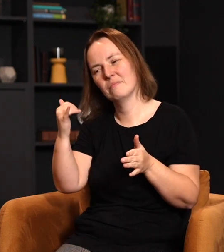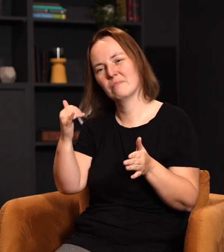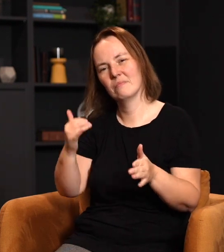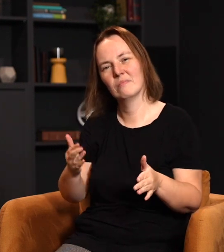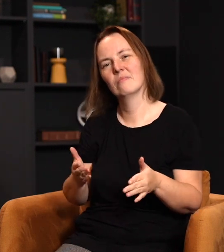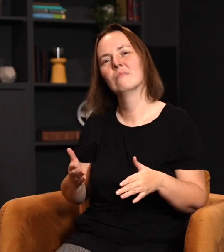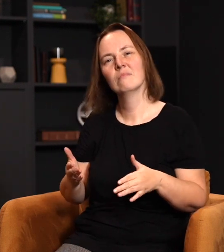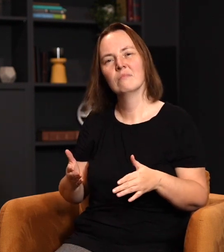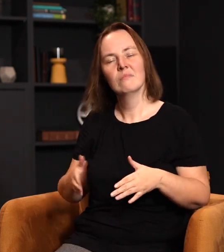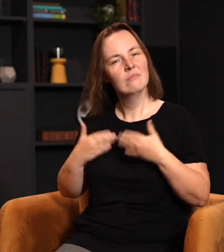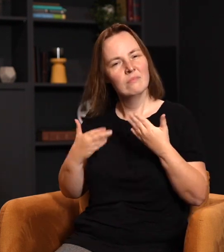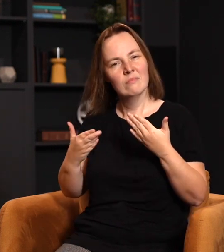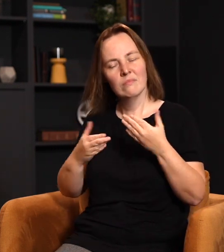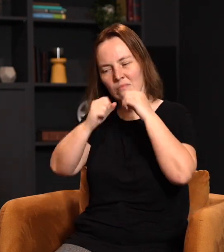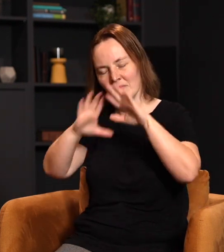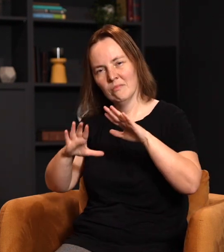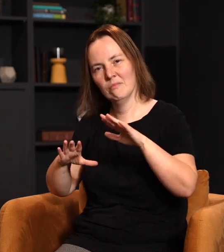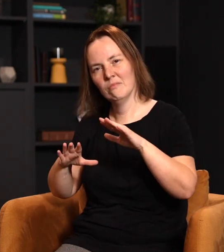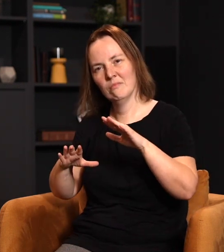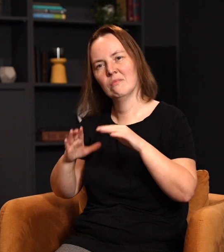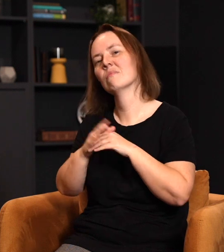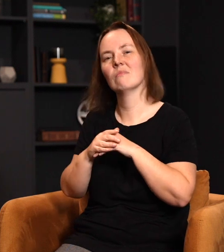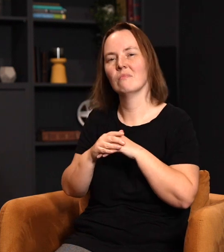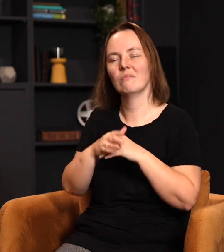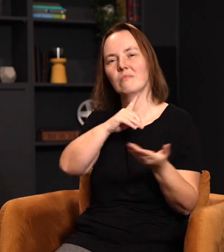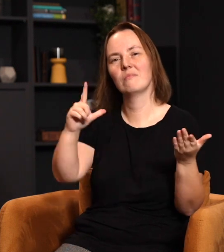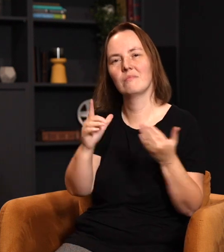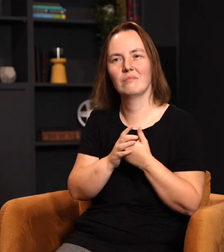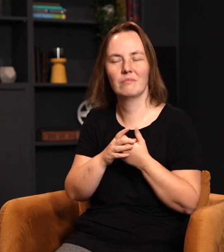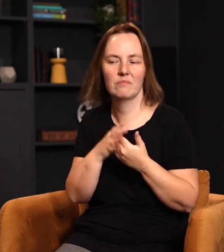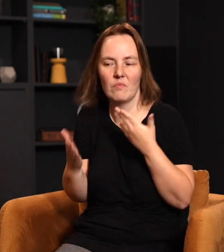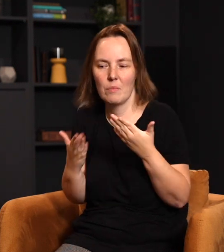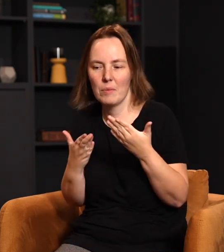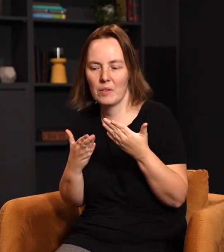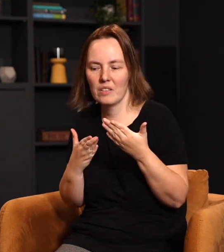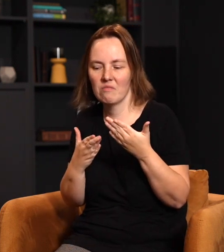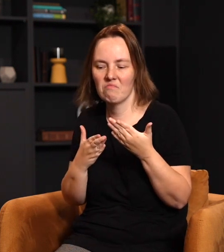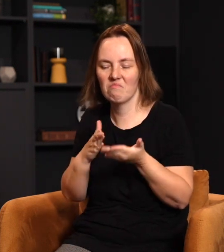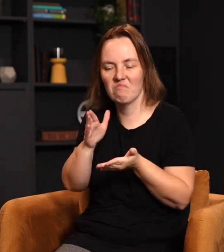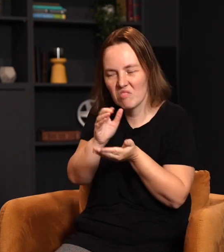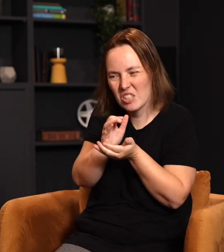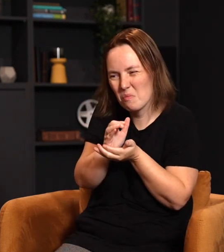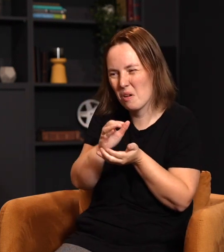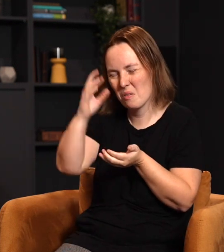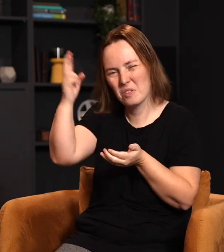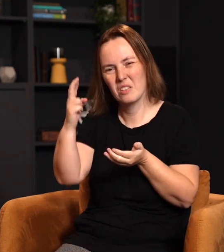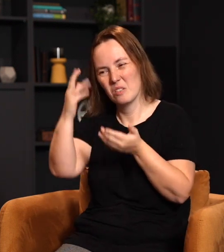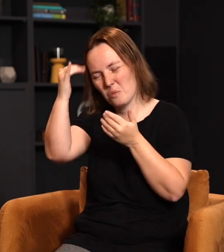we enjoy the blessing of the Lord, and the Lord has so much more, and we have so much more to learn and grow in, but if maybe one of the very small reasons why we enjoy the